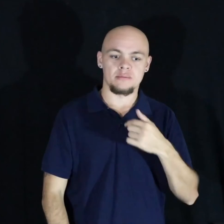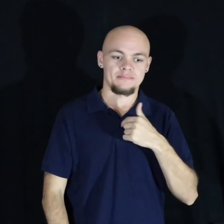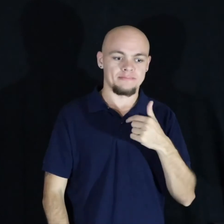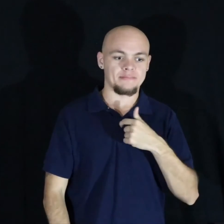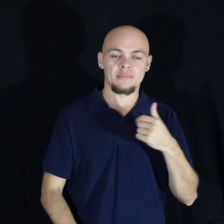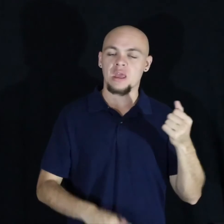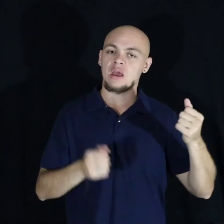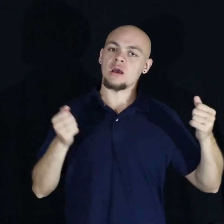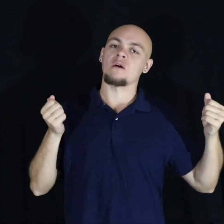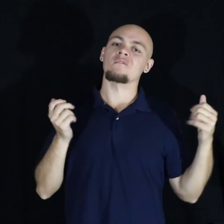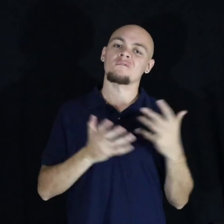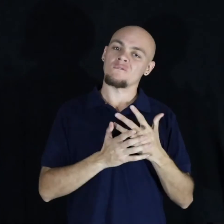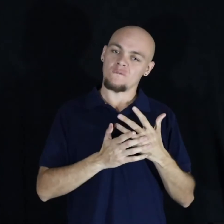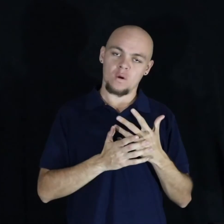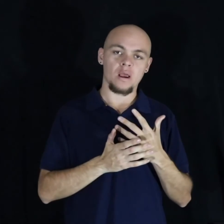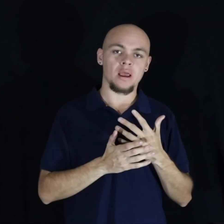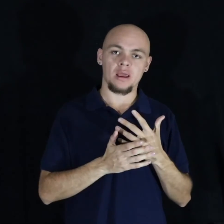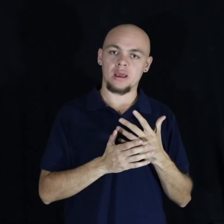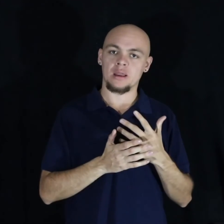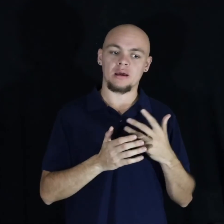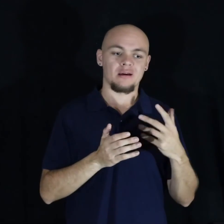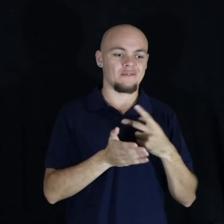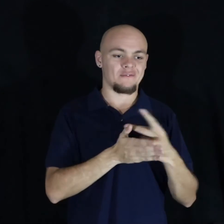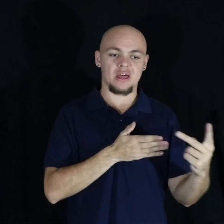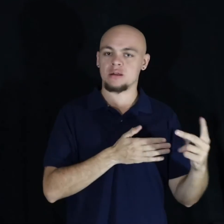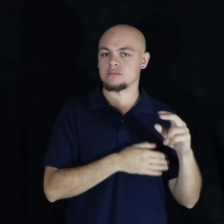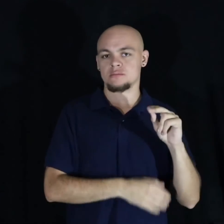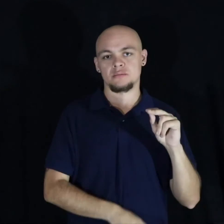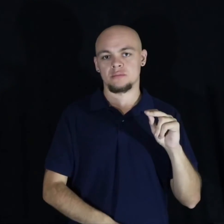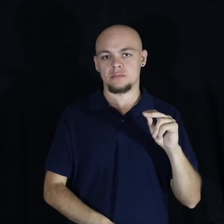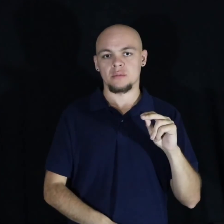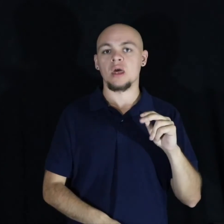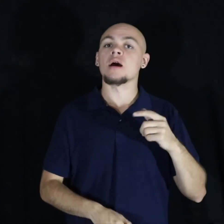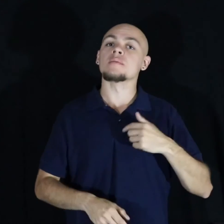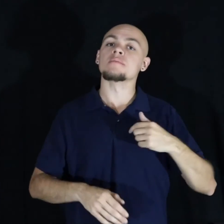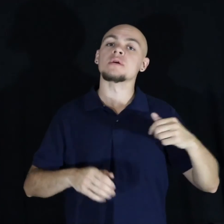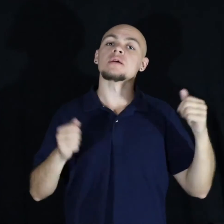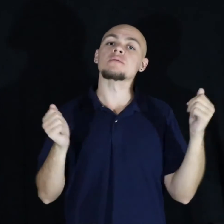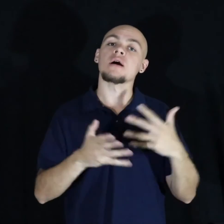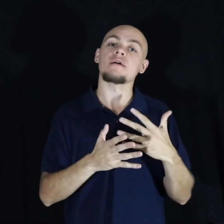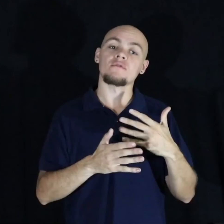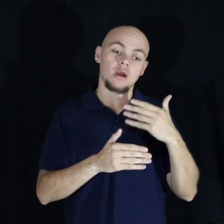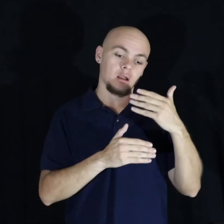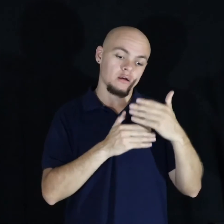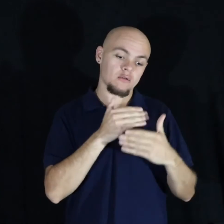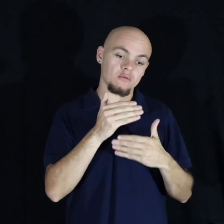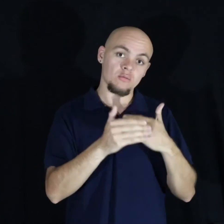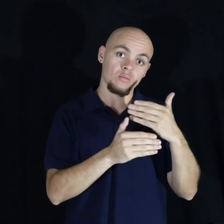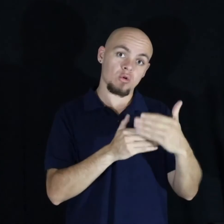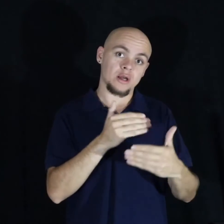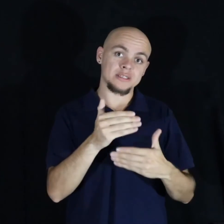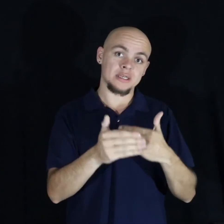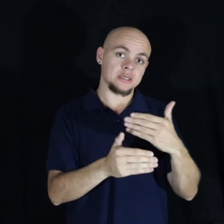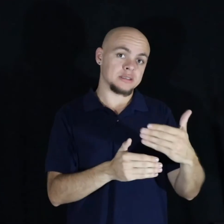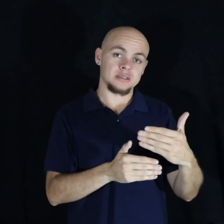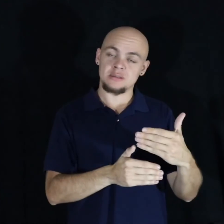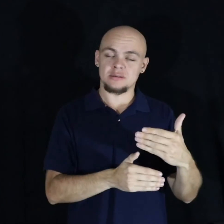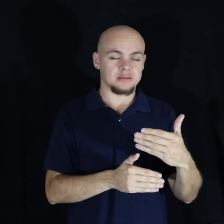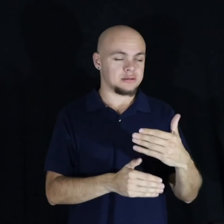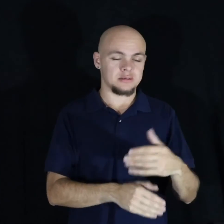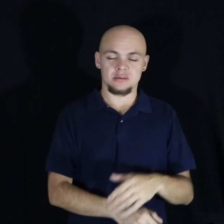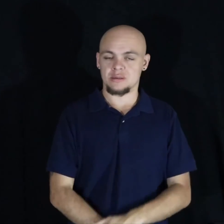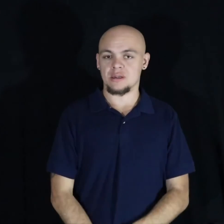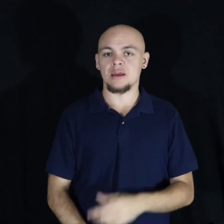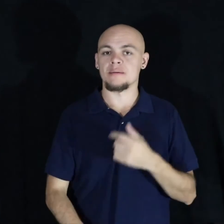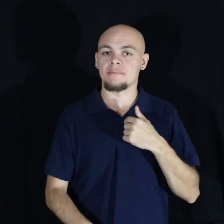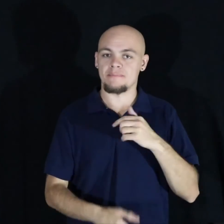of failure anymore. I wasn't afraid of the process any longer. I